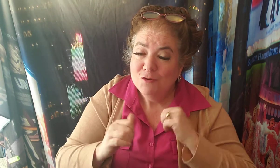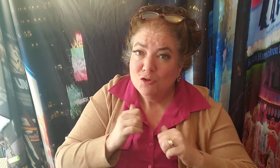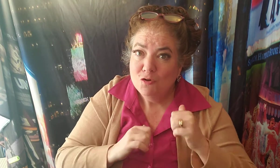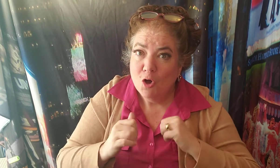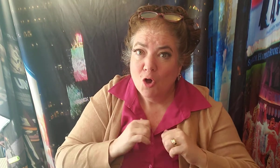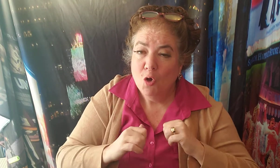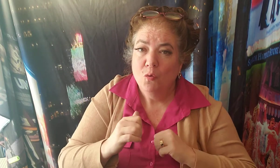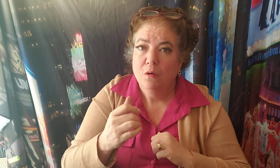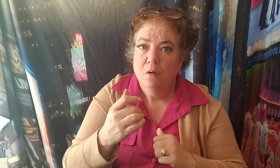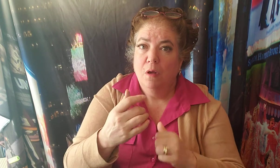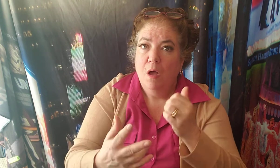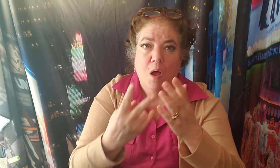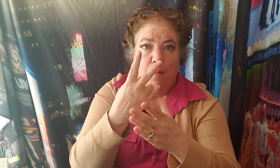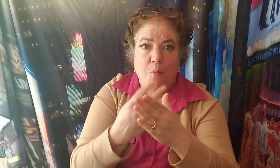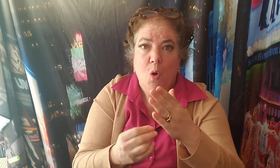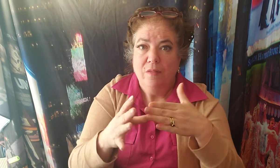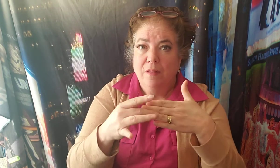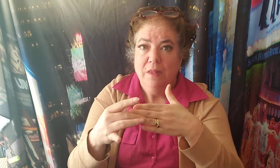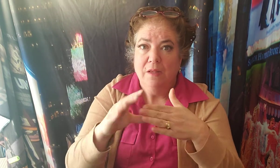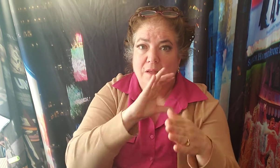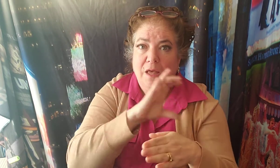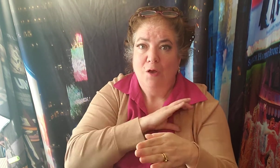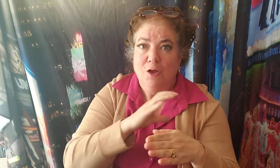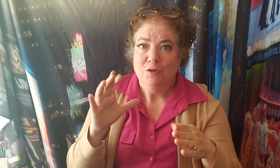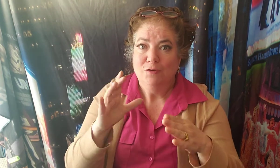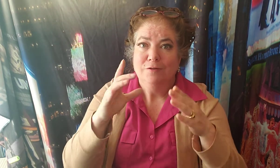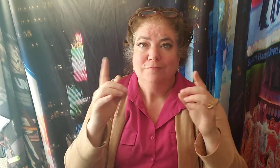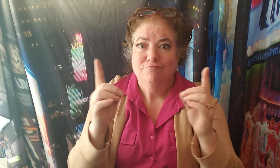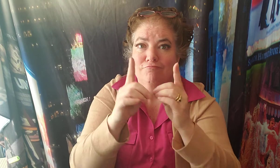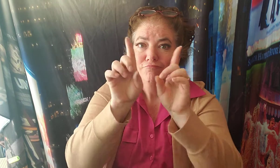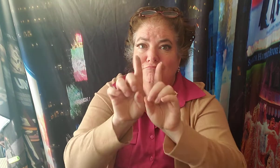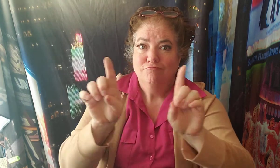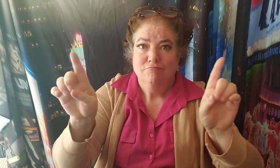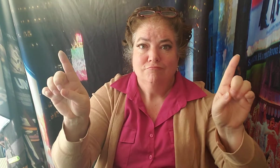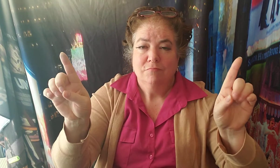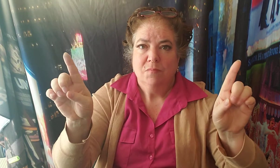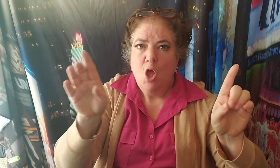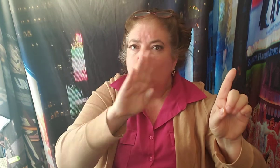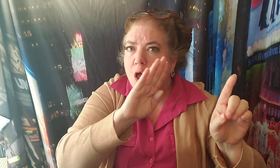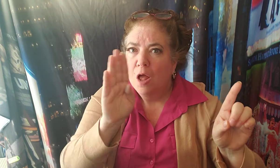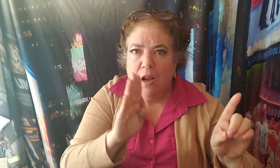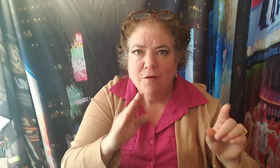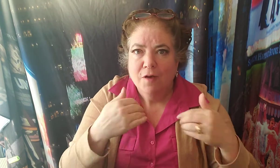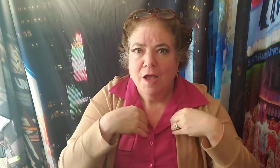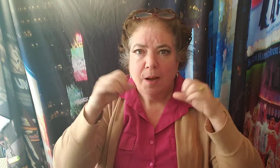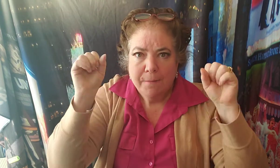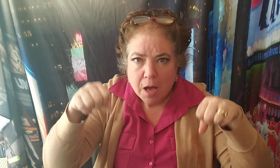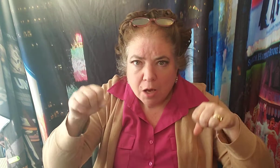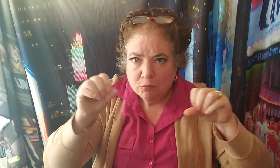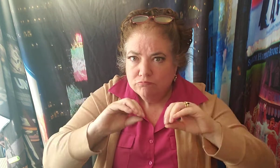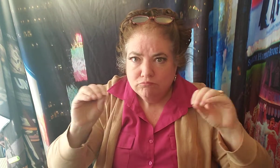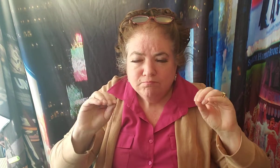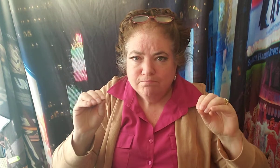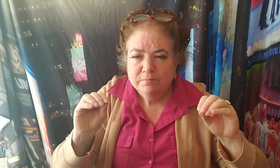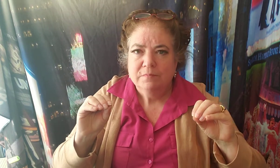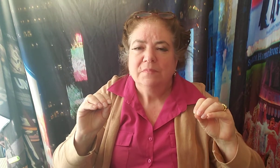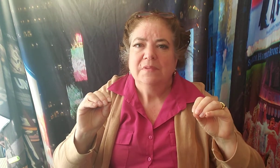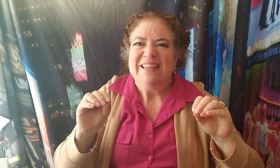years Rogers and Hart would go in opposite directions as well Ending a partnership that had lasted over two decades